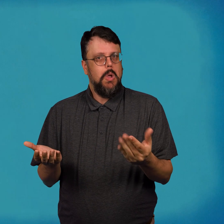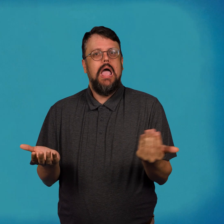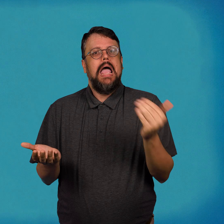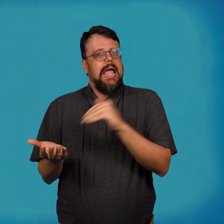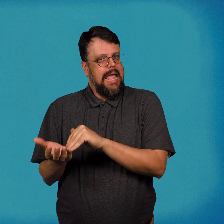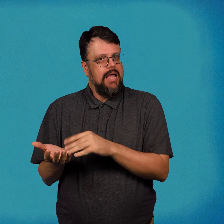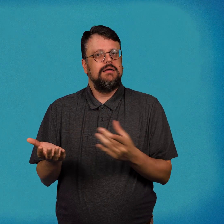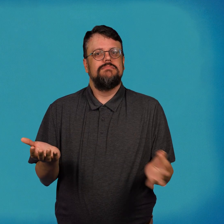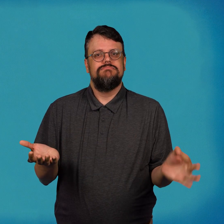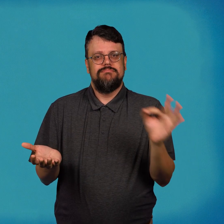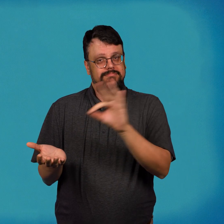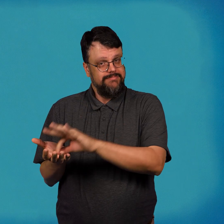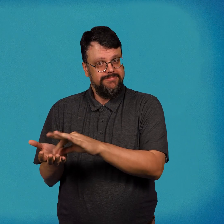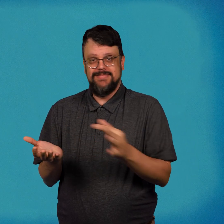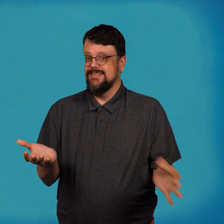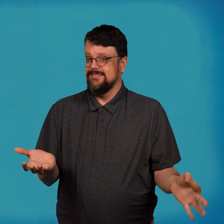and do the same thing with nickels.